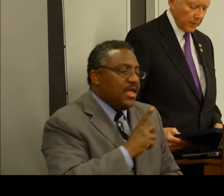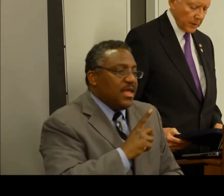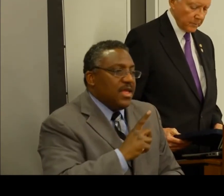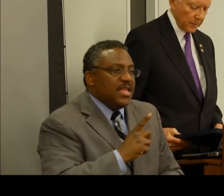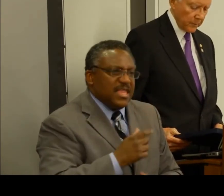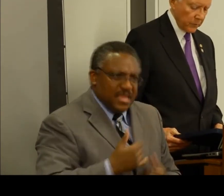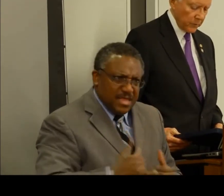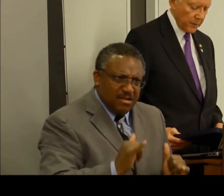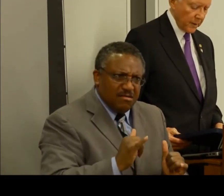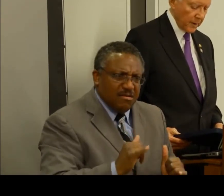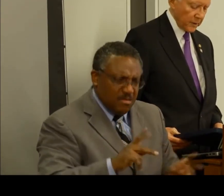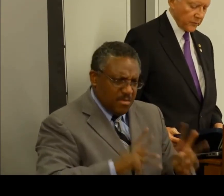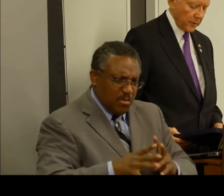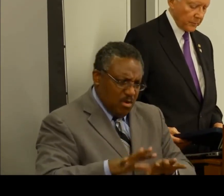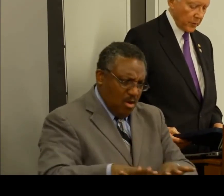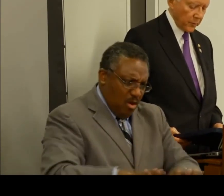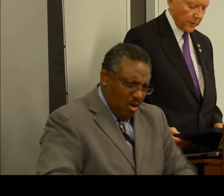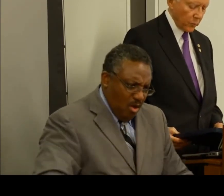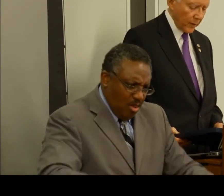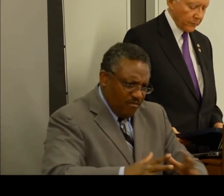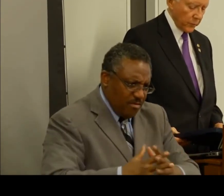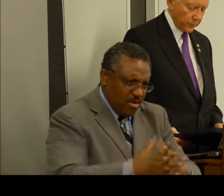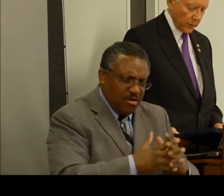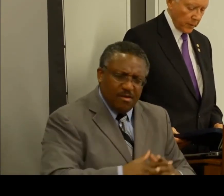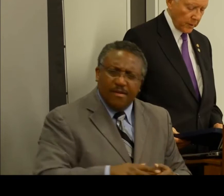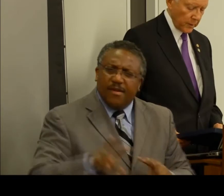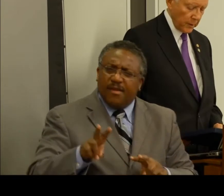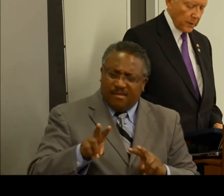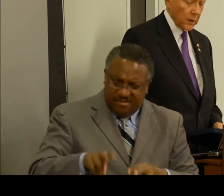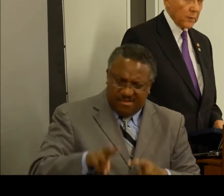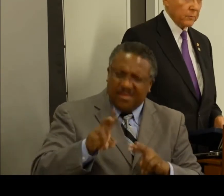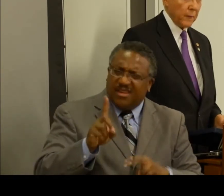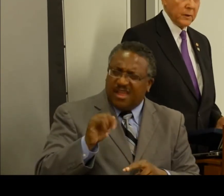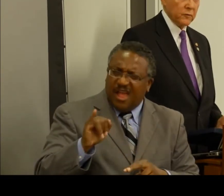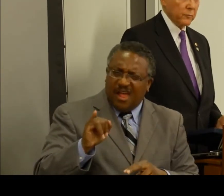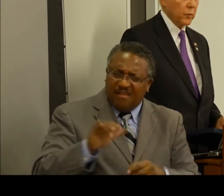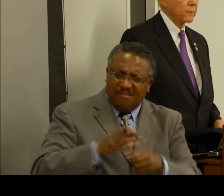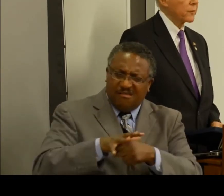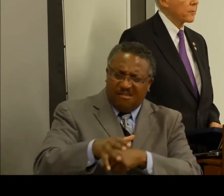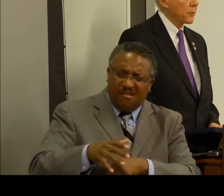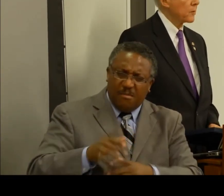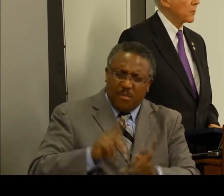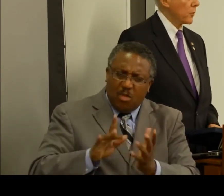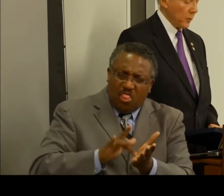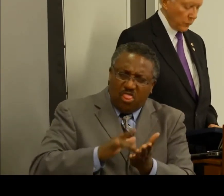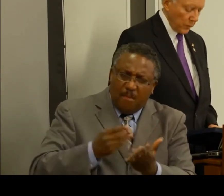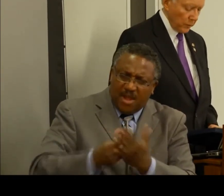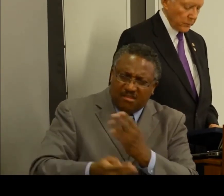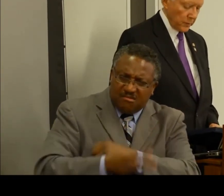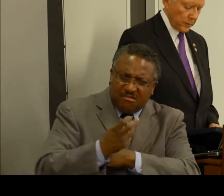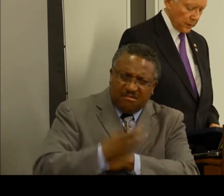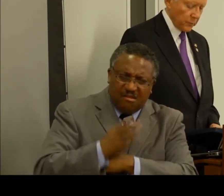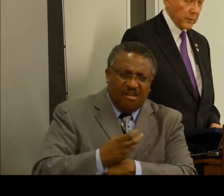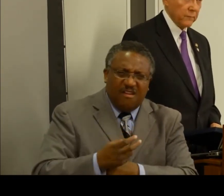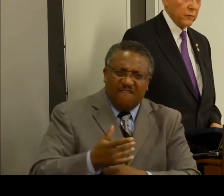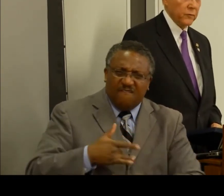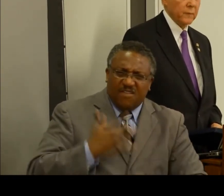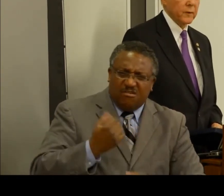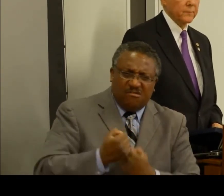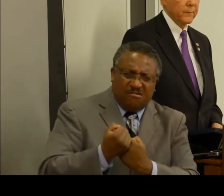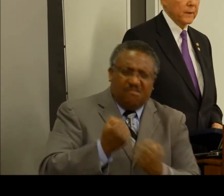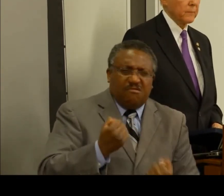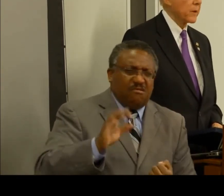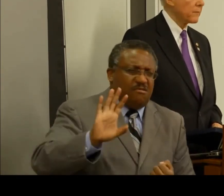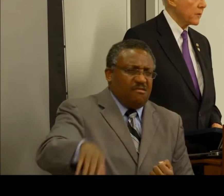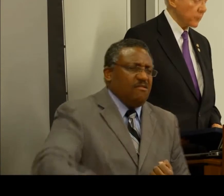if the American people view DI as a program rife with fraud, public support for the program will erode to the detriment of